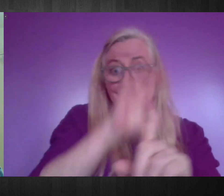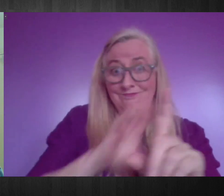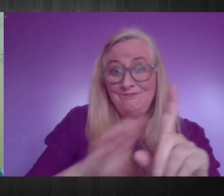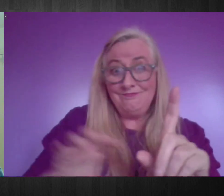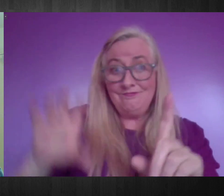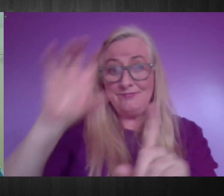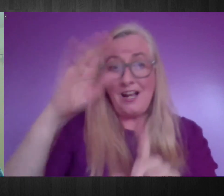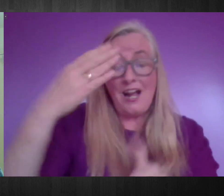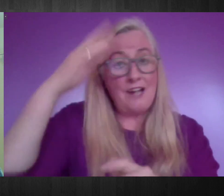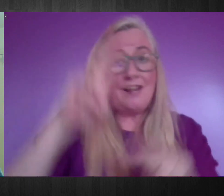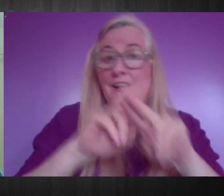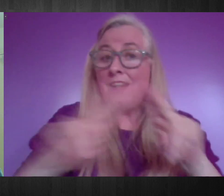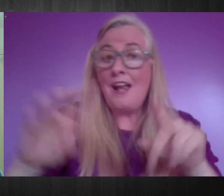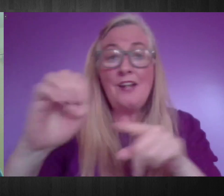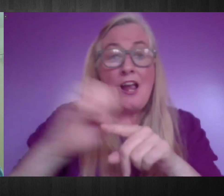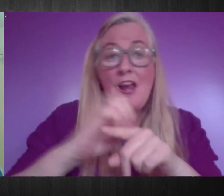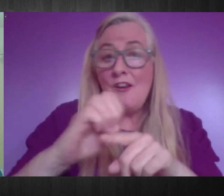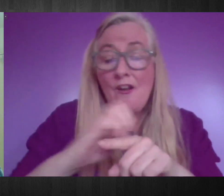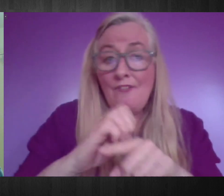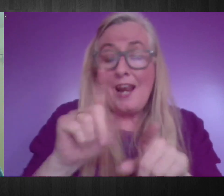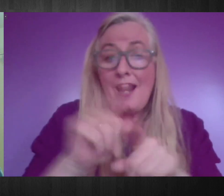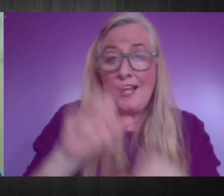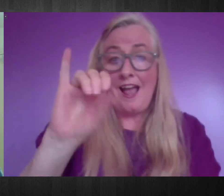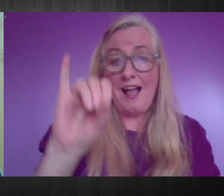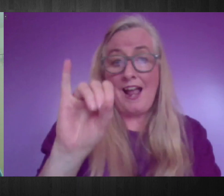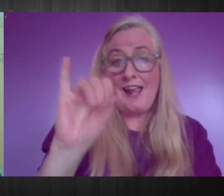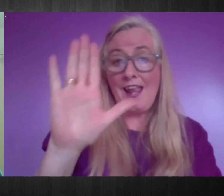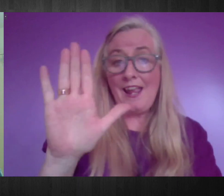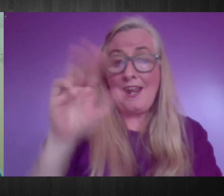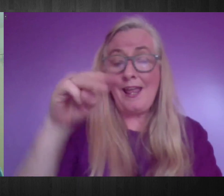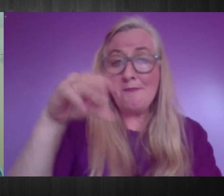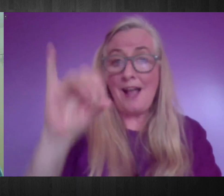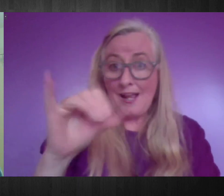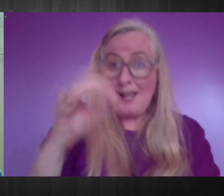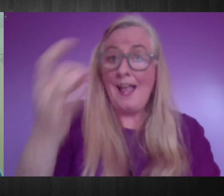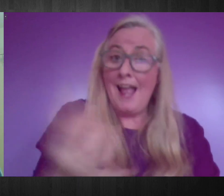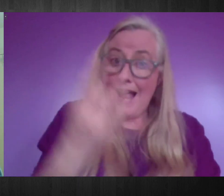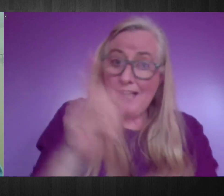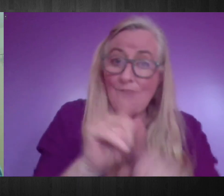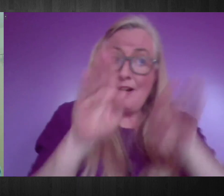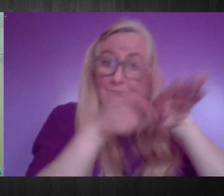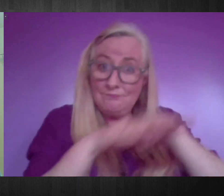lack of information around that. So ILMI has been calling for, you know, clear and consistent messages to be directed